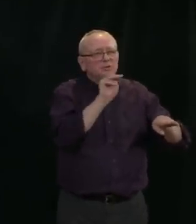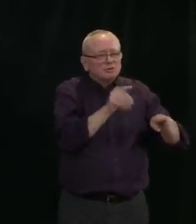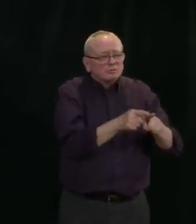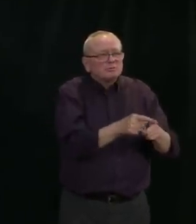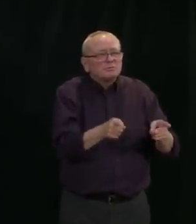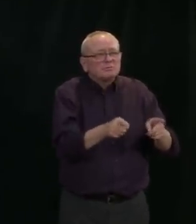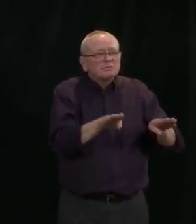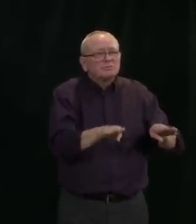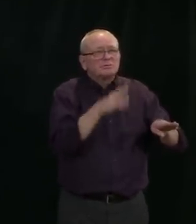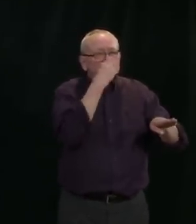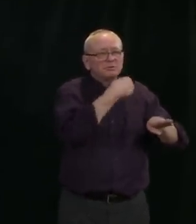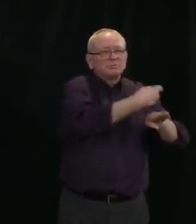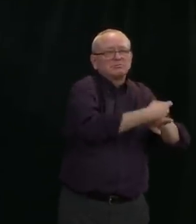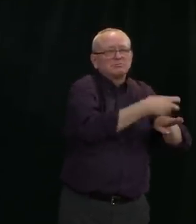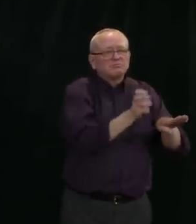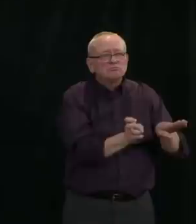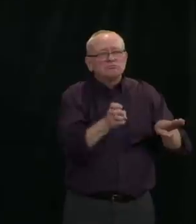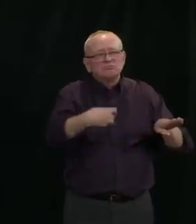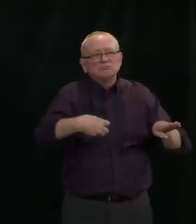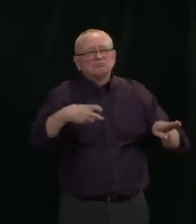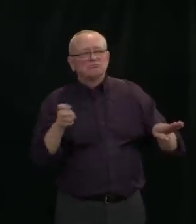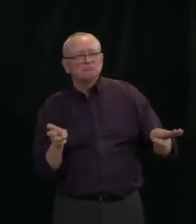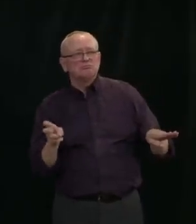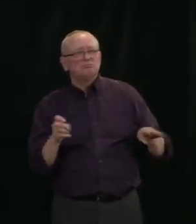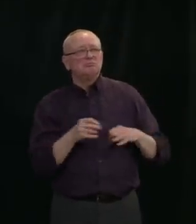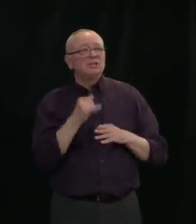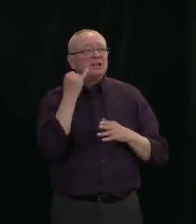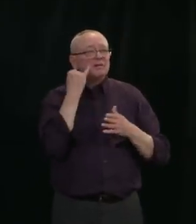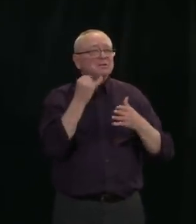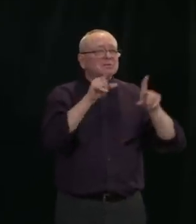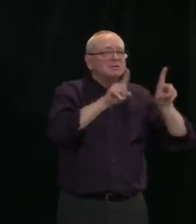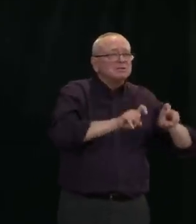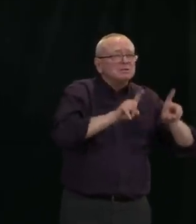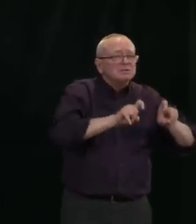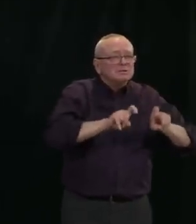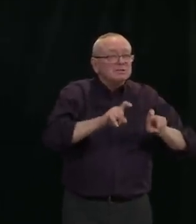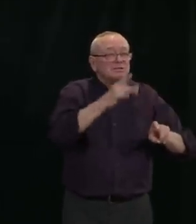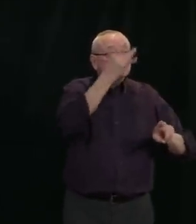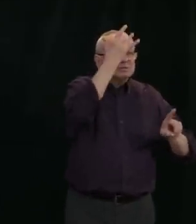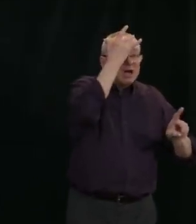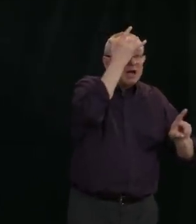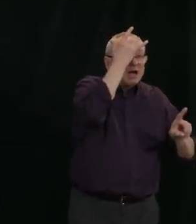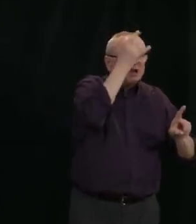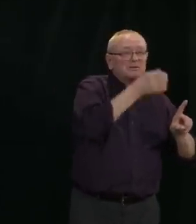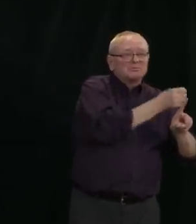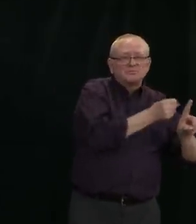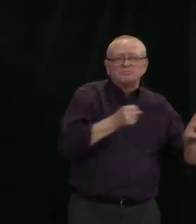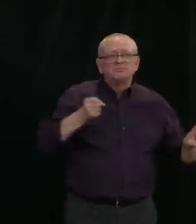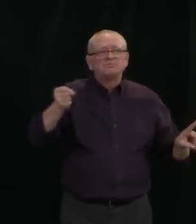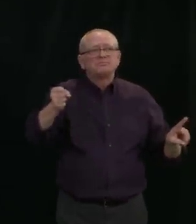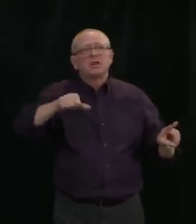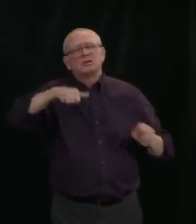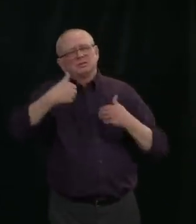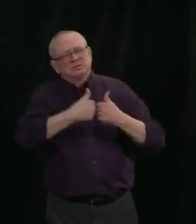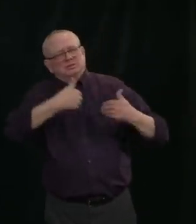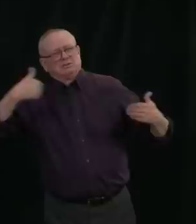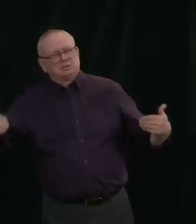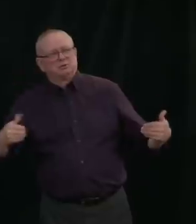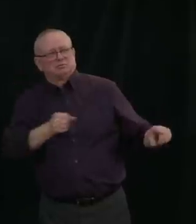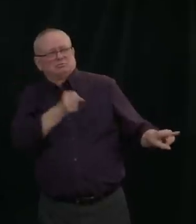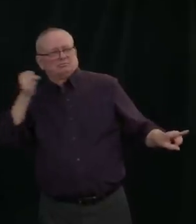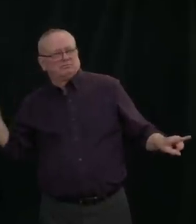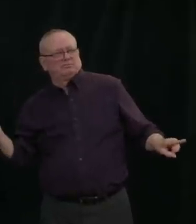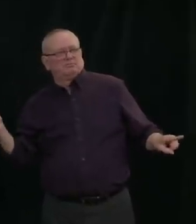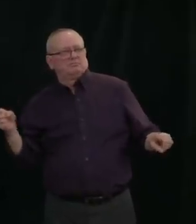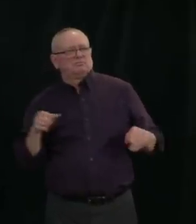have symptoms, that they're kept separate from others, that testing is available to them. Those are all measures that we're taking to prevent that spread. If there